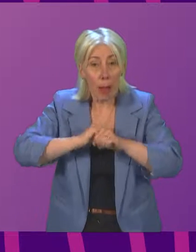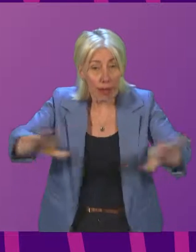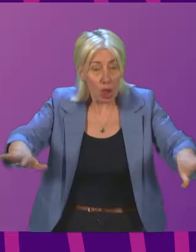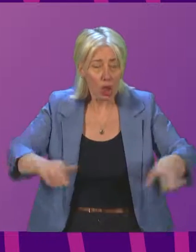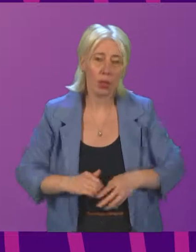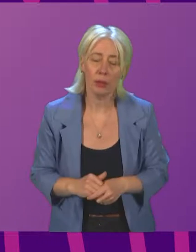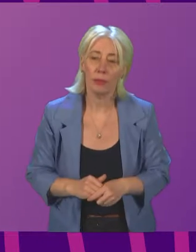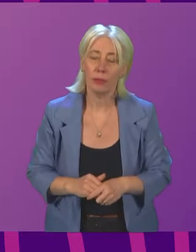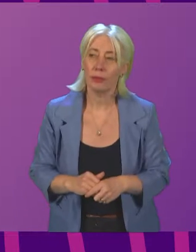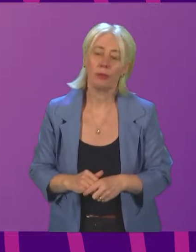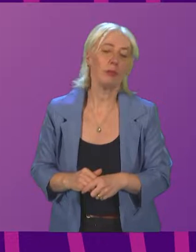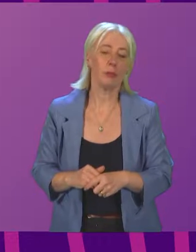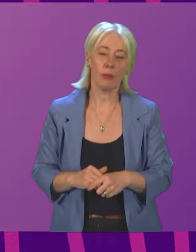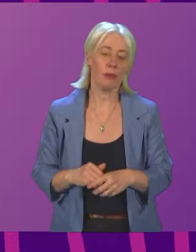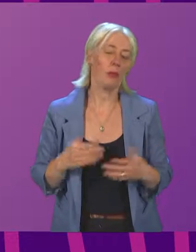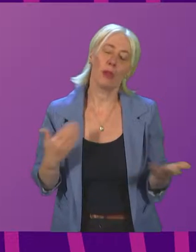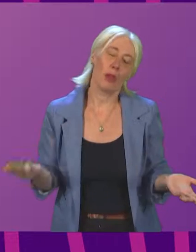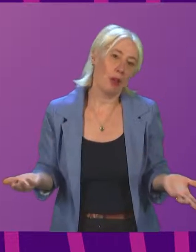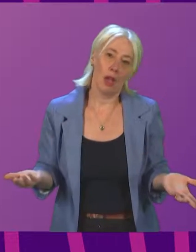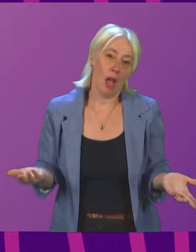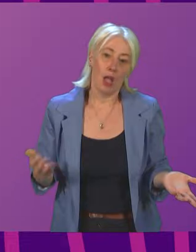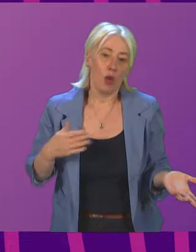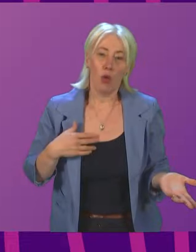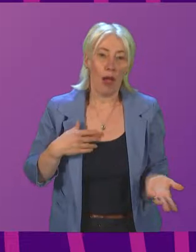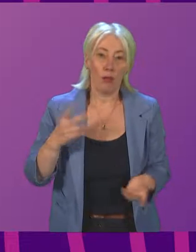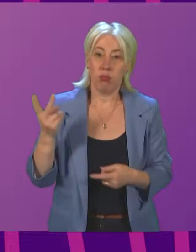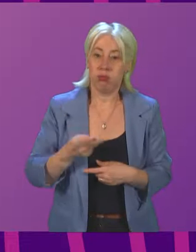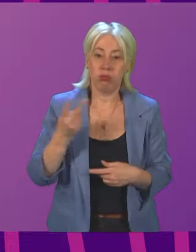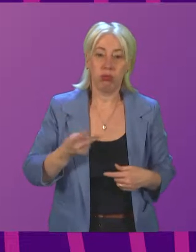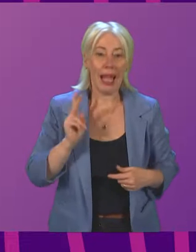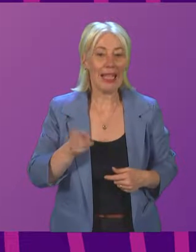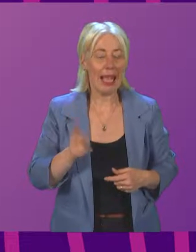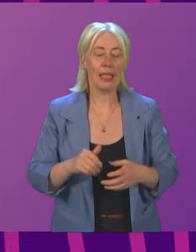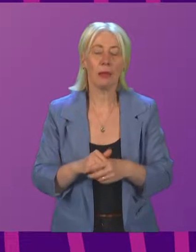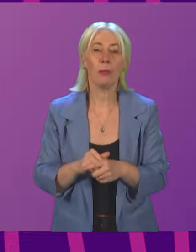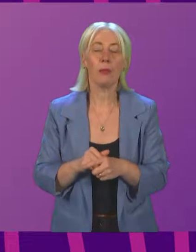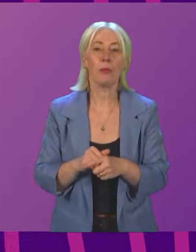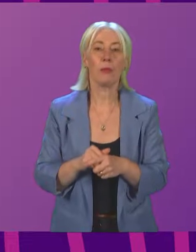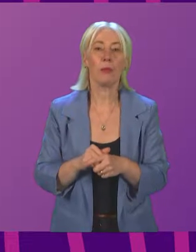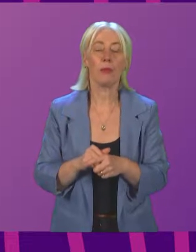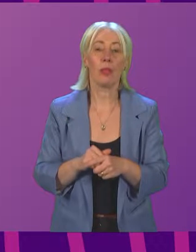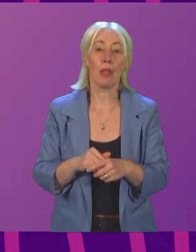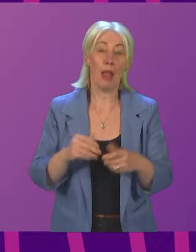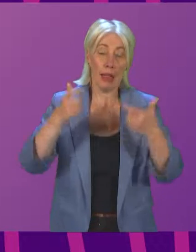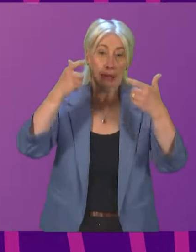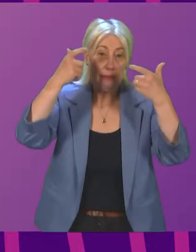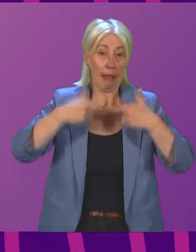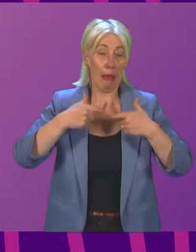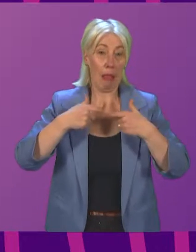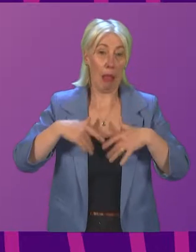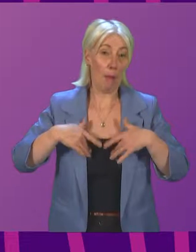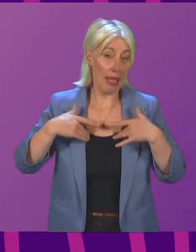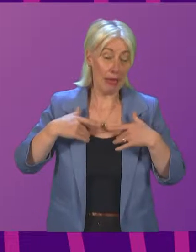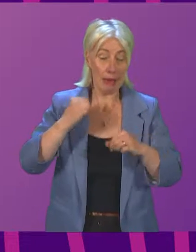So, I don't think I need to rehearse again the principles of legal opinion and publishing